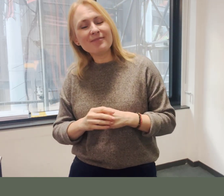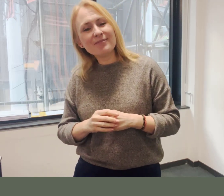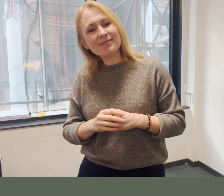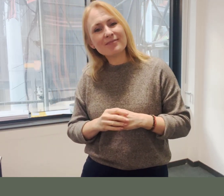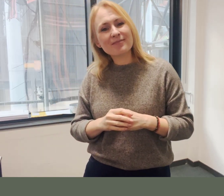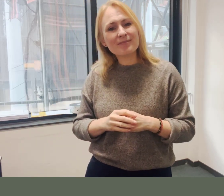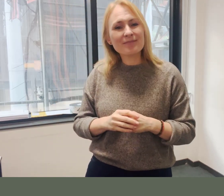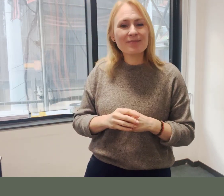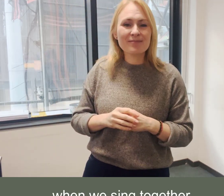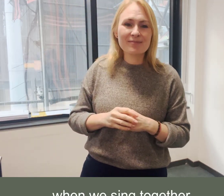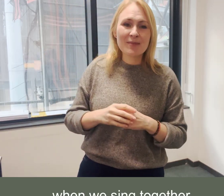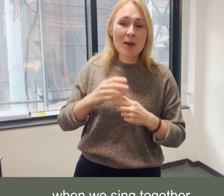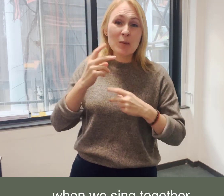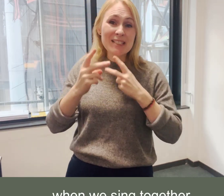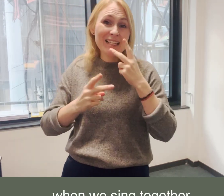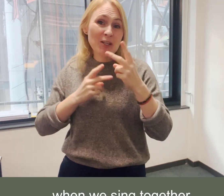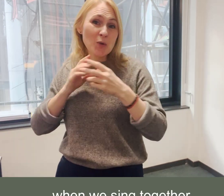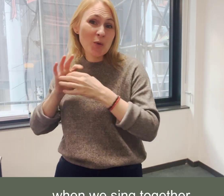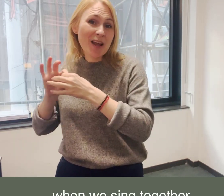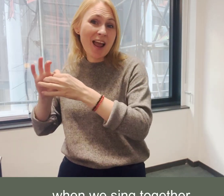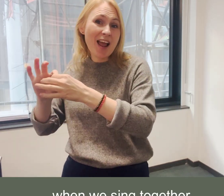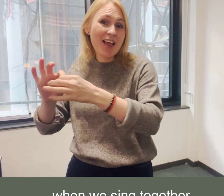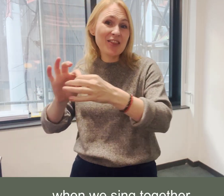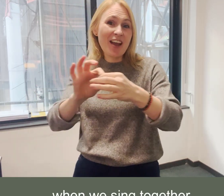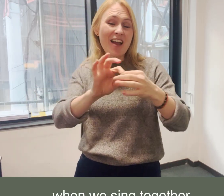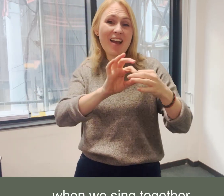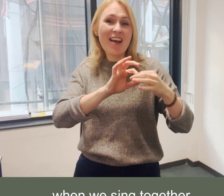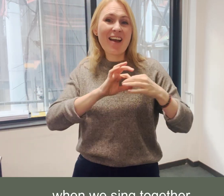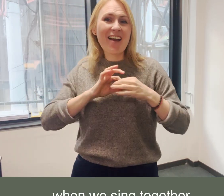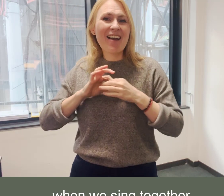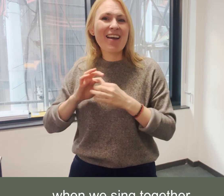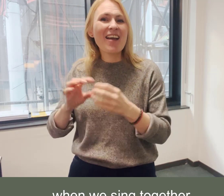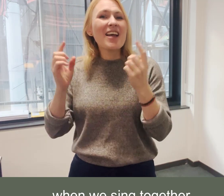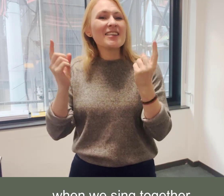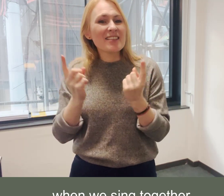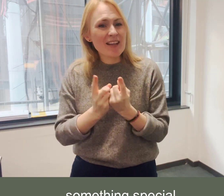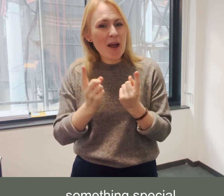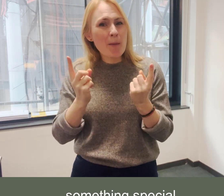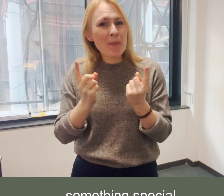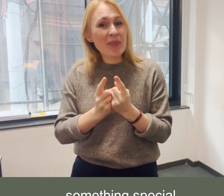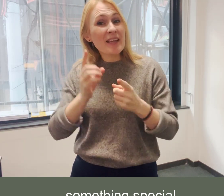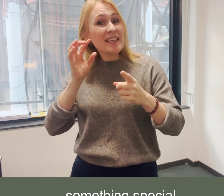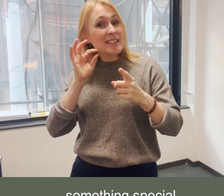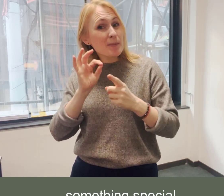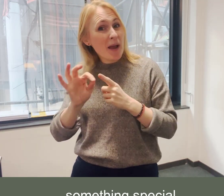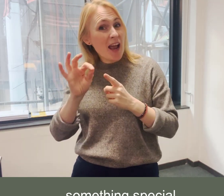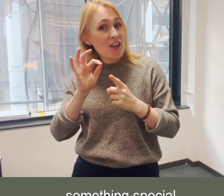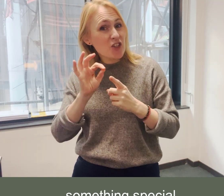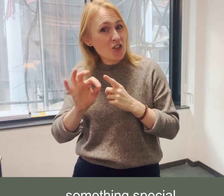When we sing together, something special